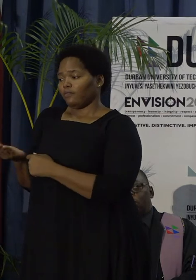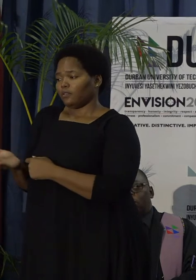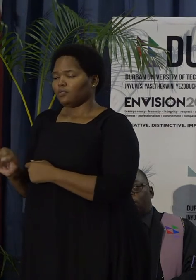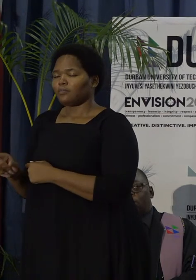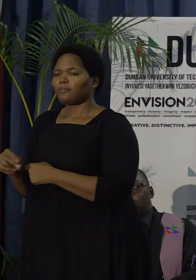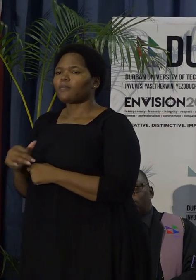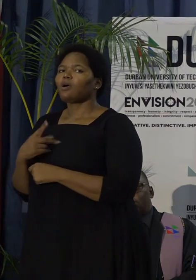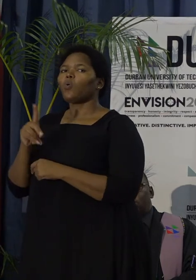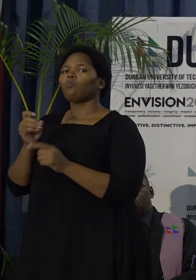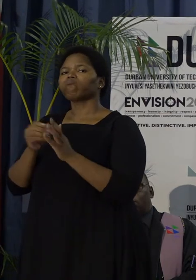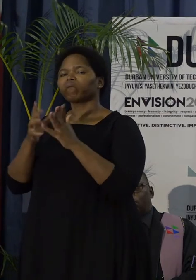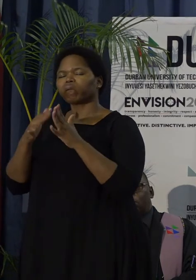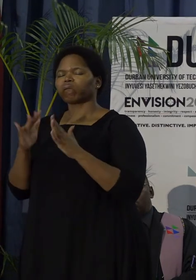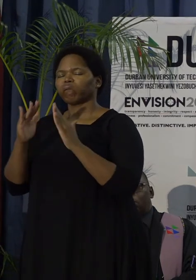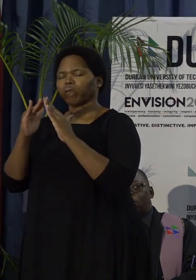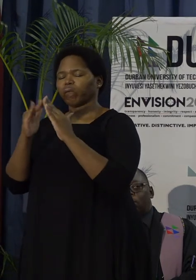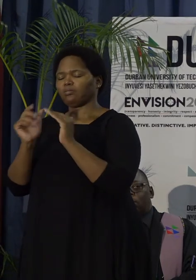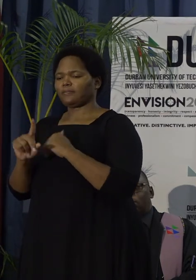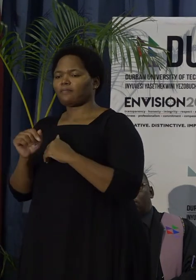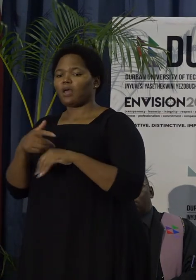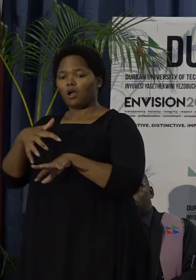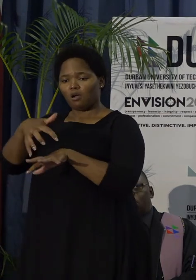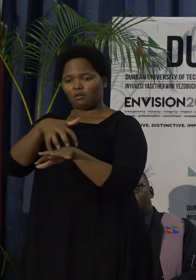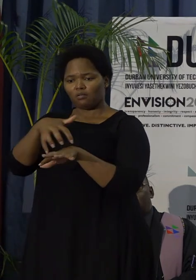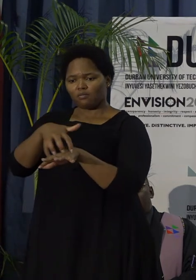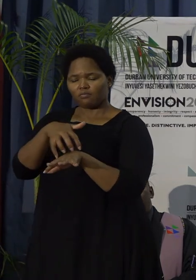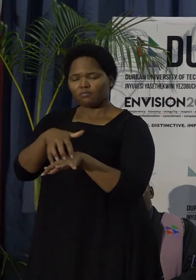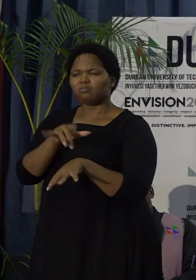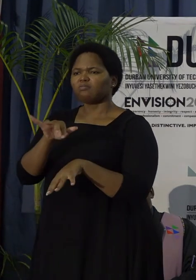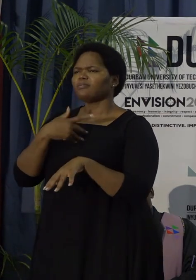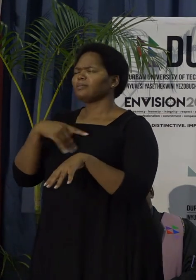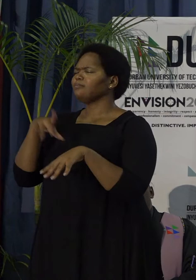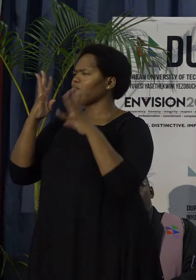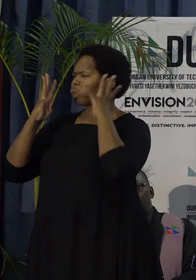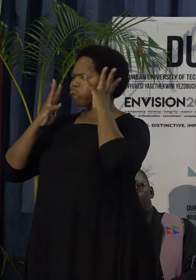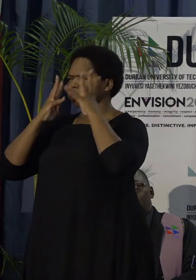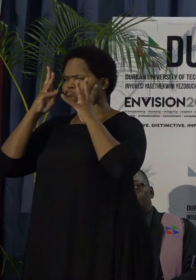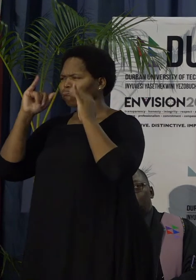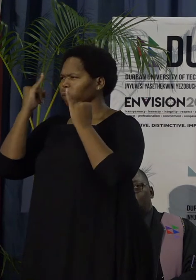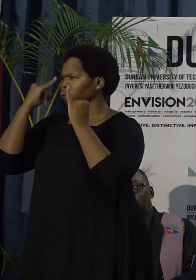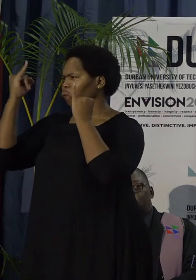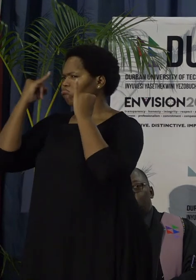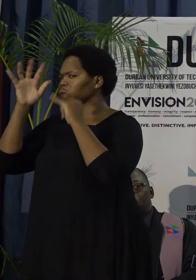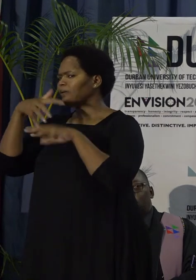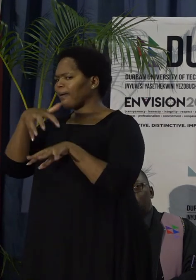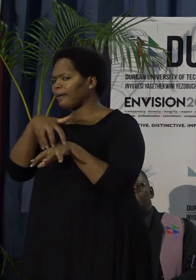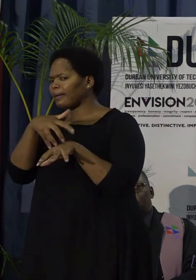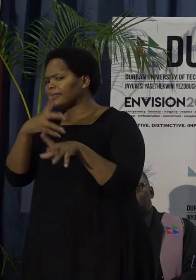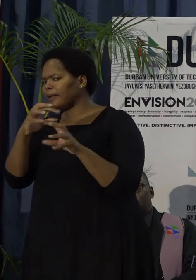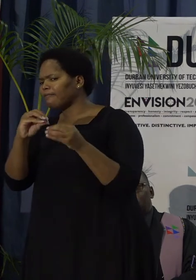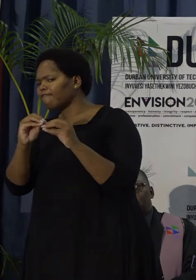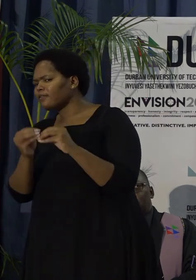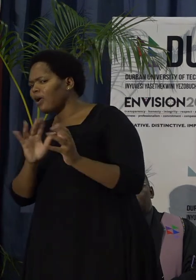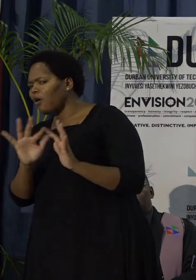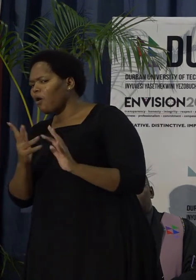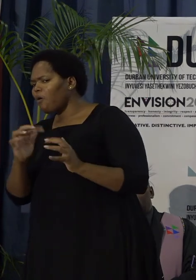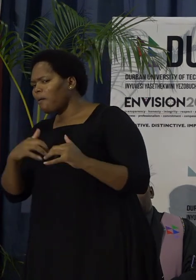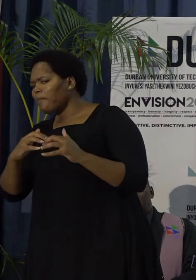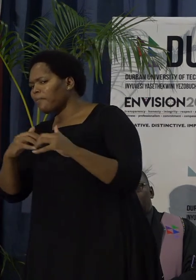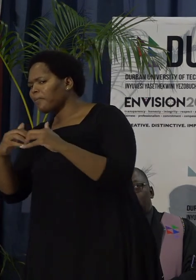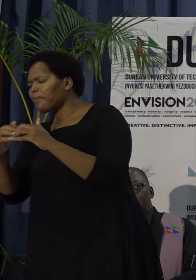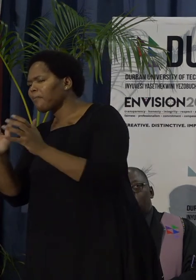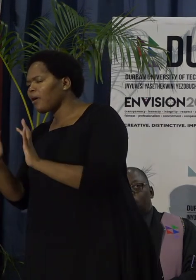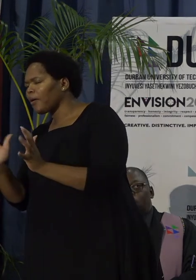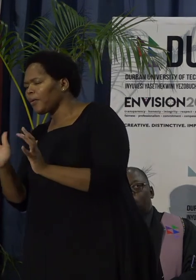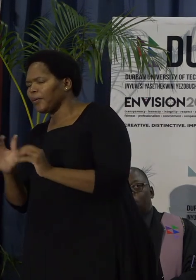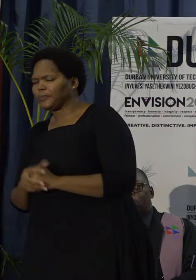residence, one garden project. Students come up with innovative ideas on how to establish gardens, not bound by space.